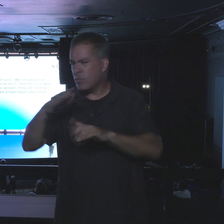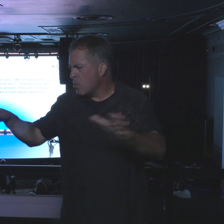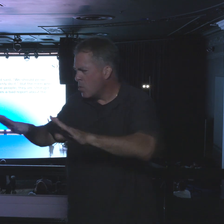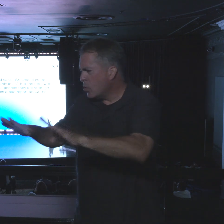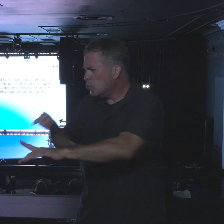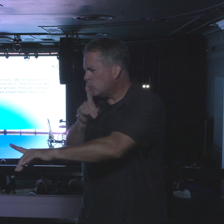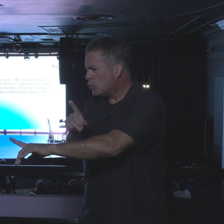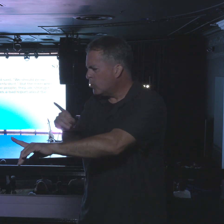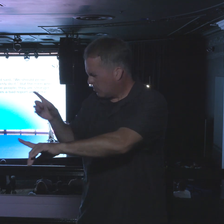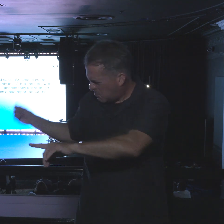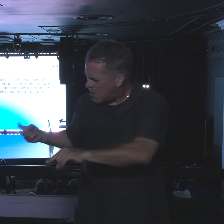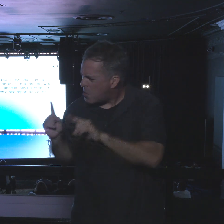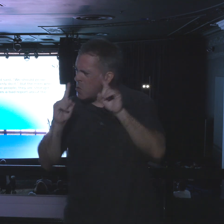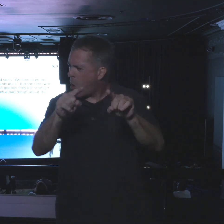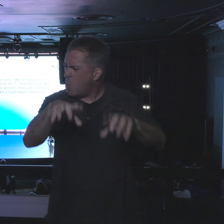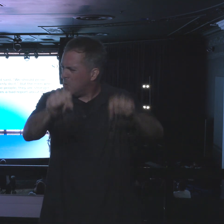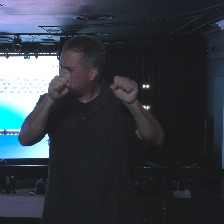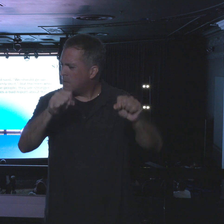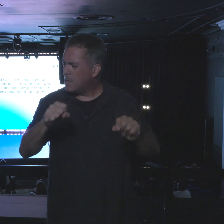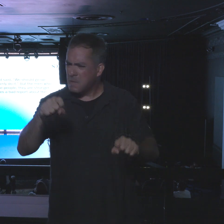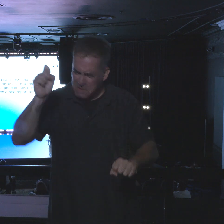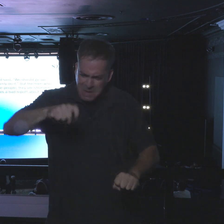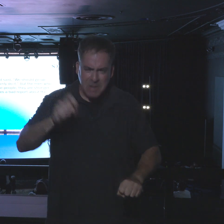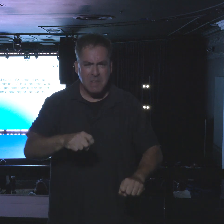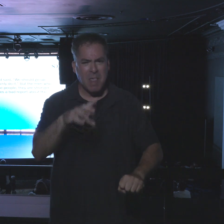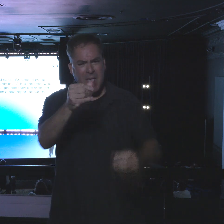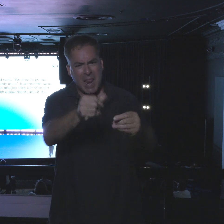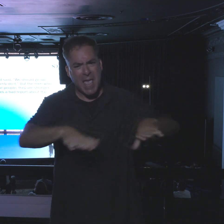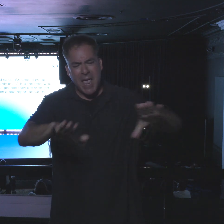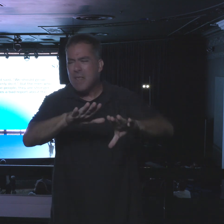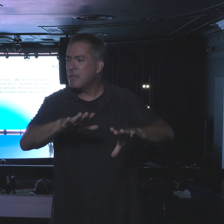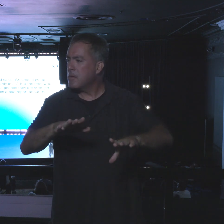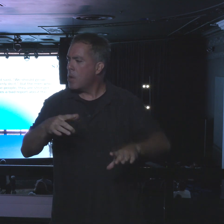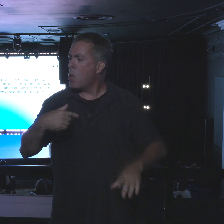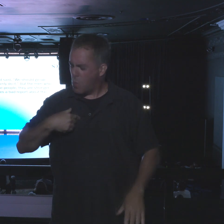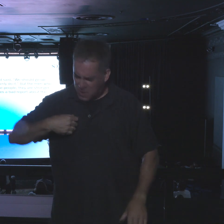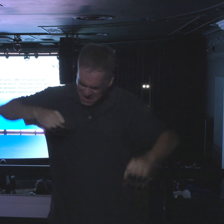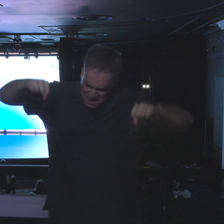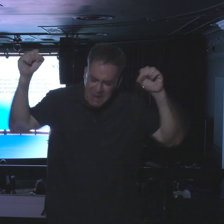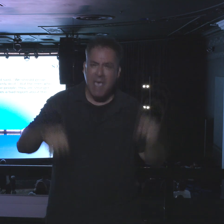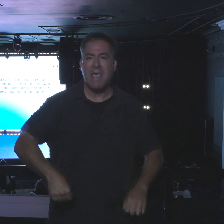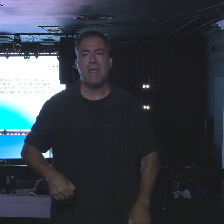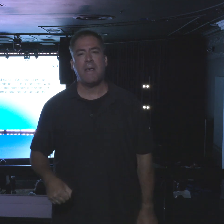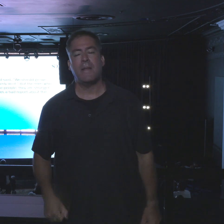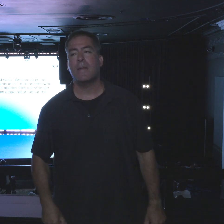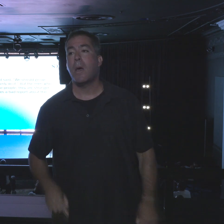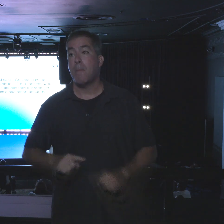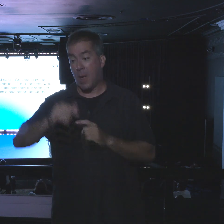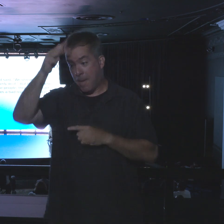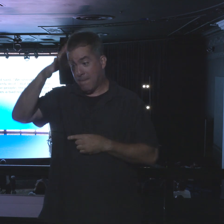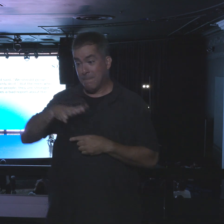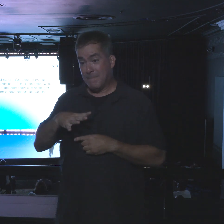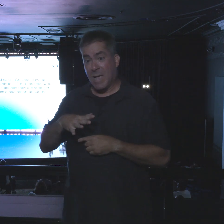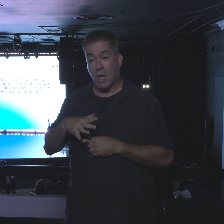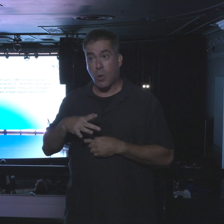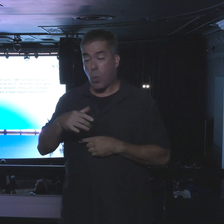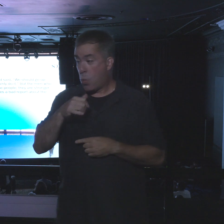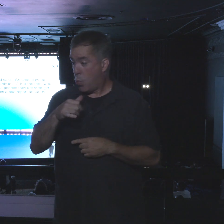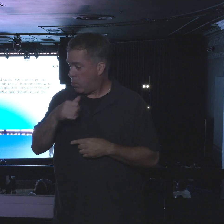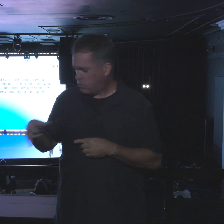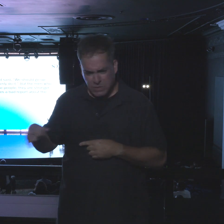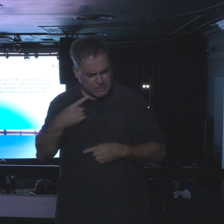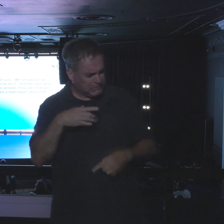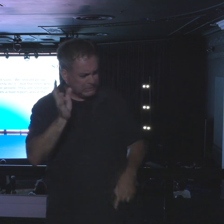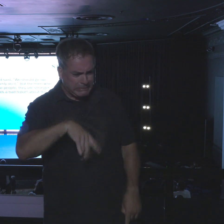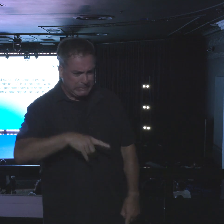we should go up and take possession of the land. For we can certainly do it. But the men who had gone up with him said,